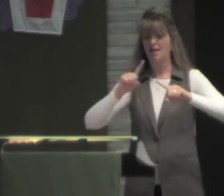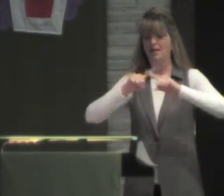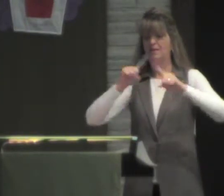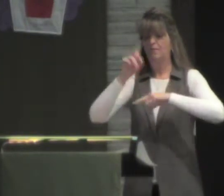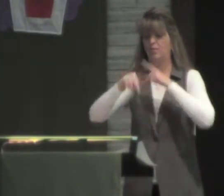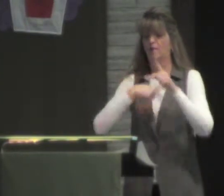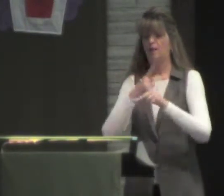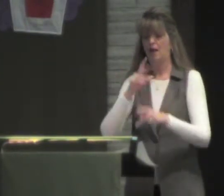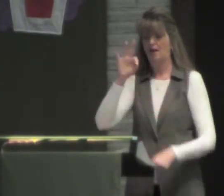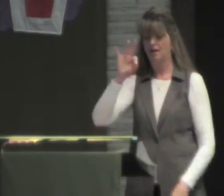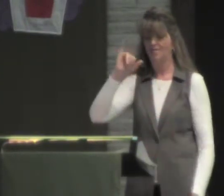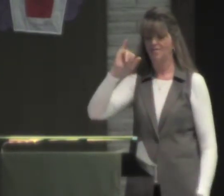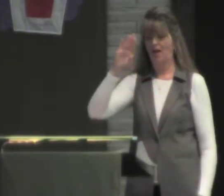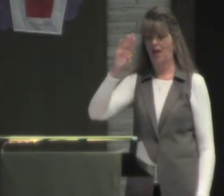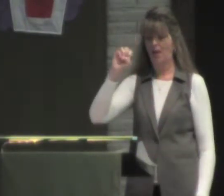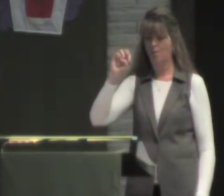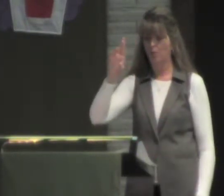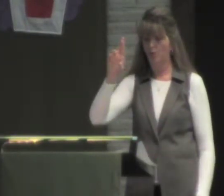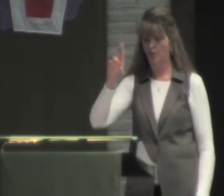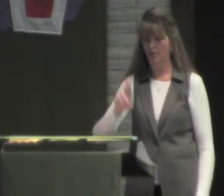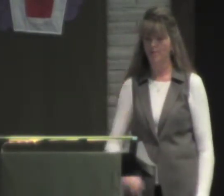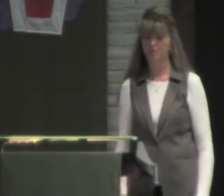wear clothes made of different types of fiber.